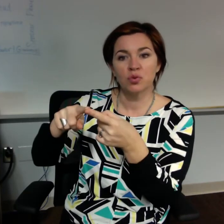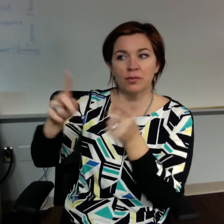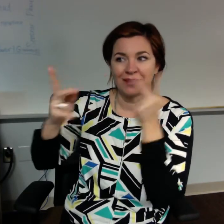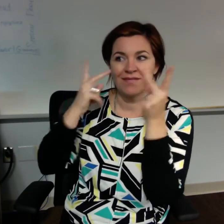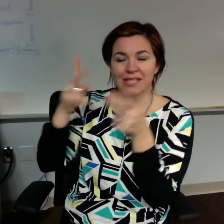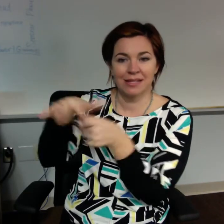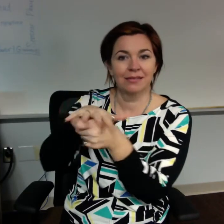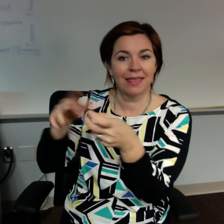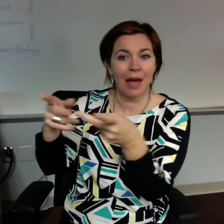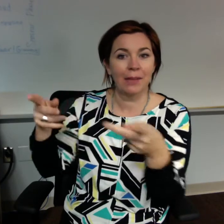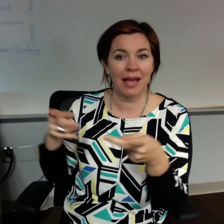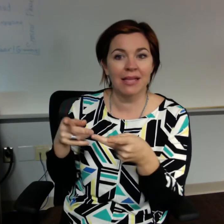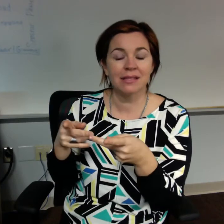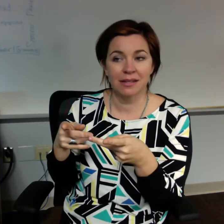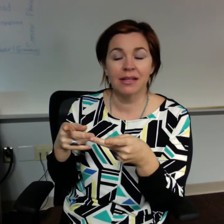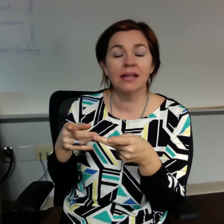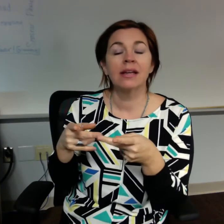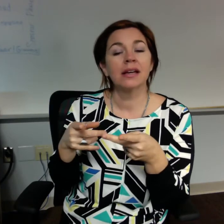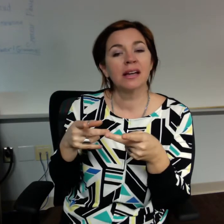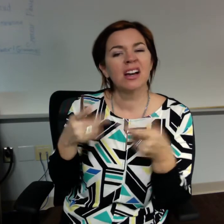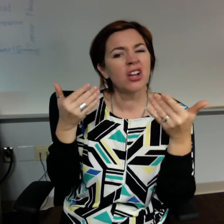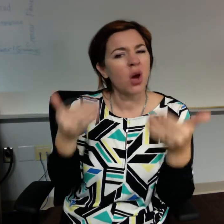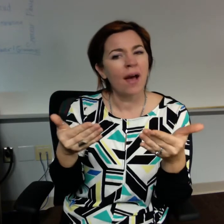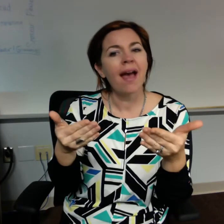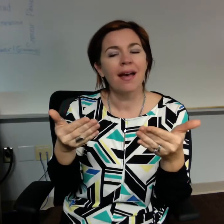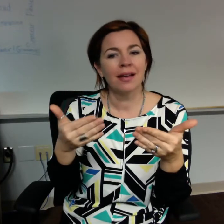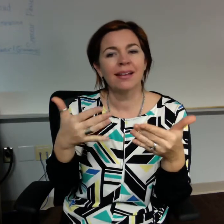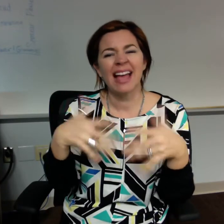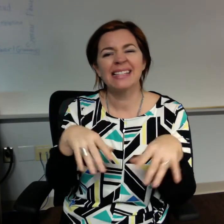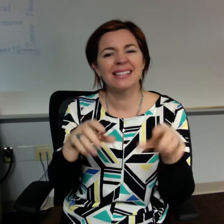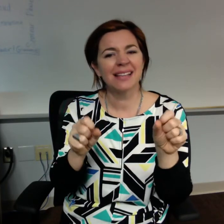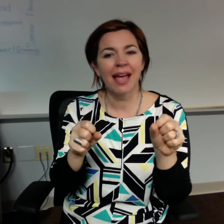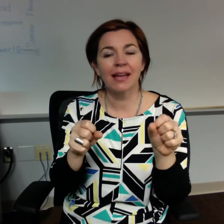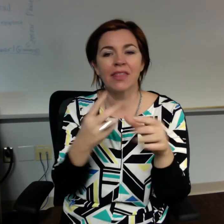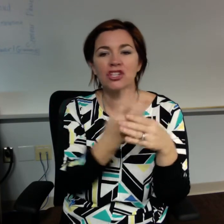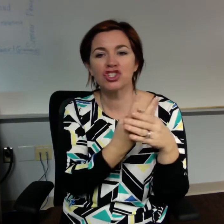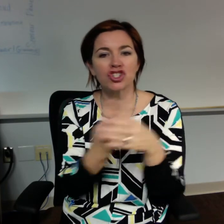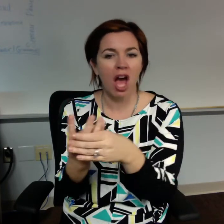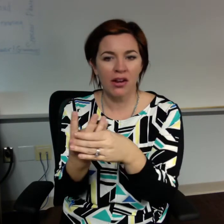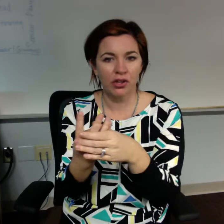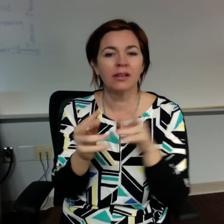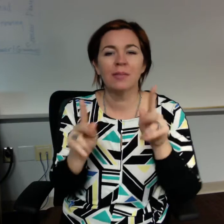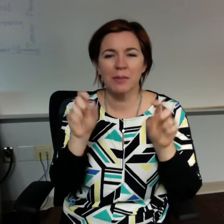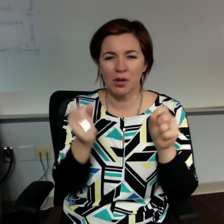to take the shuttle, which they offer at the base of the memorial.